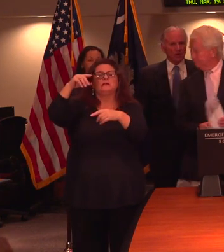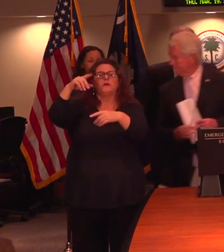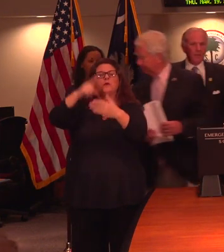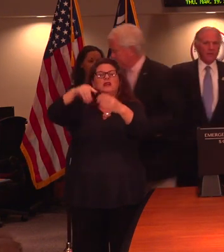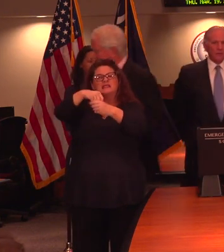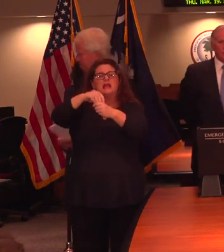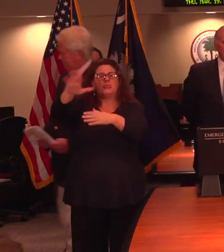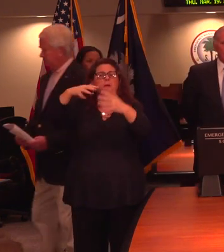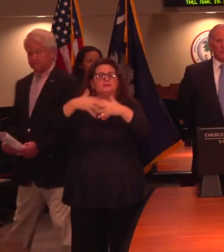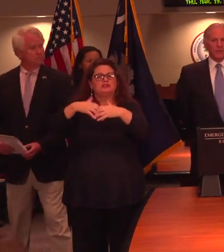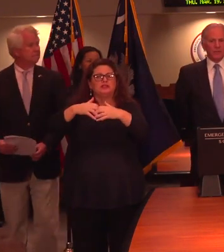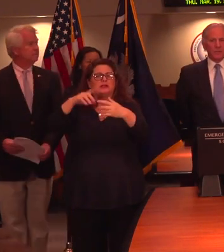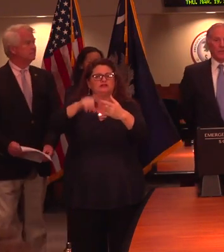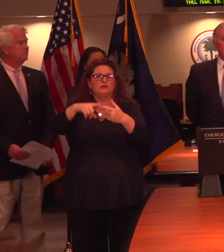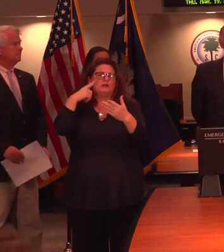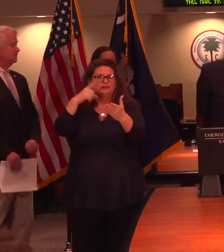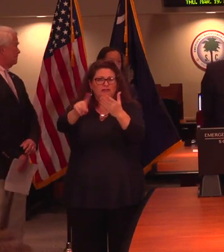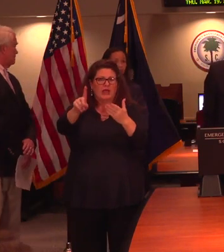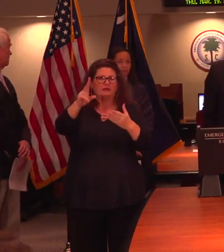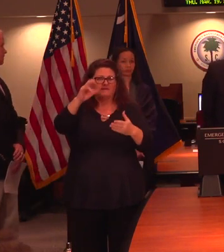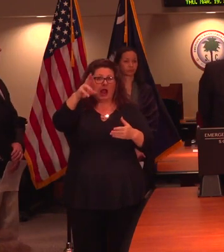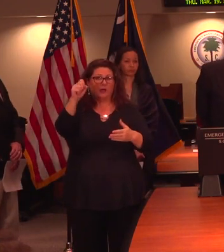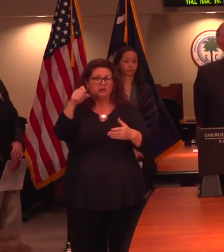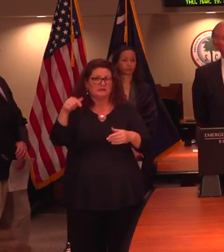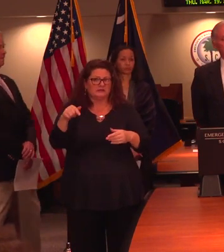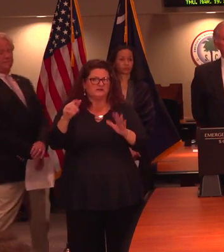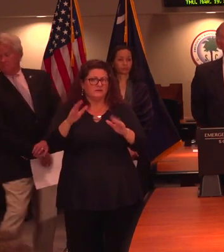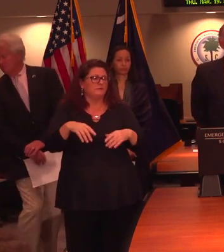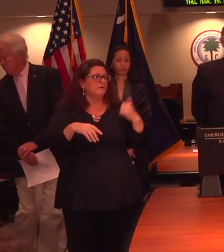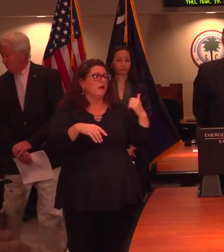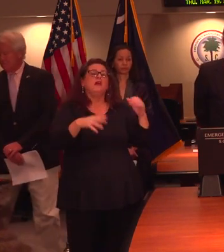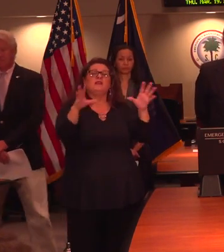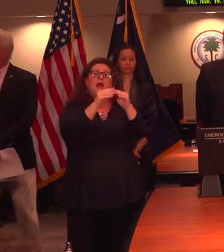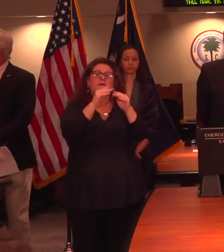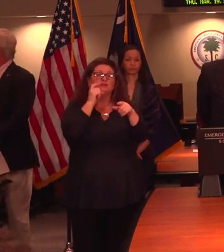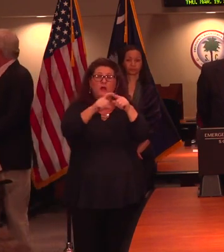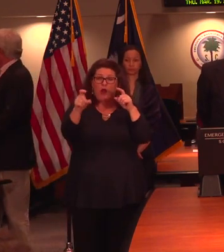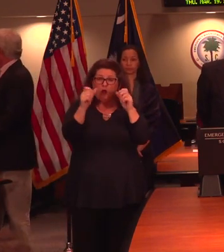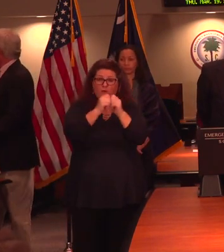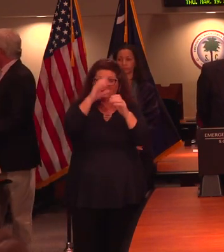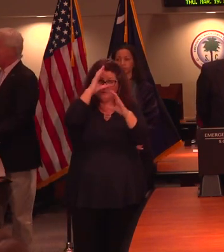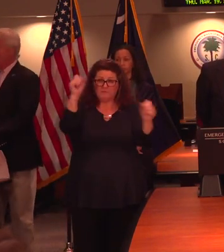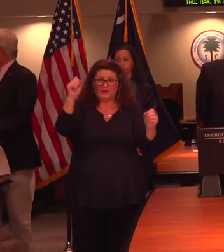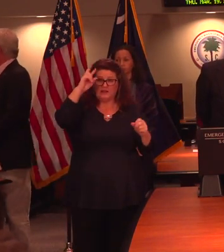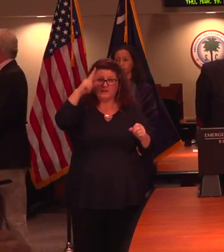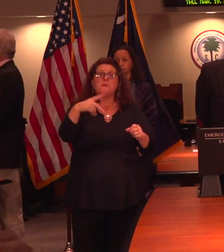So from what I understand, the first... That is one of the questions that came up on the conference call with the president and the vice president,